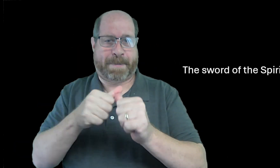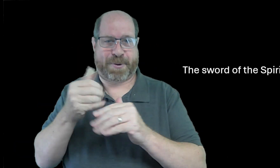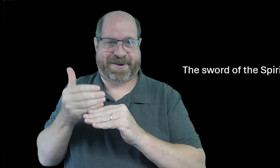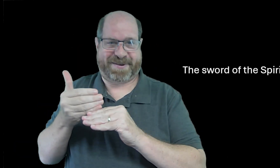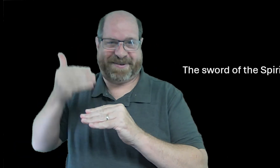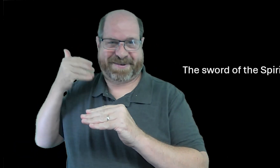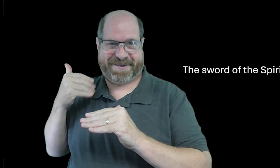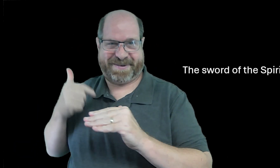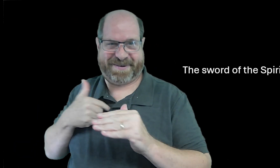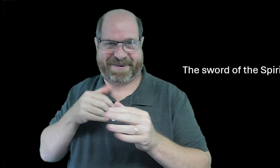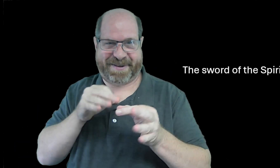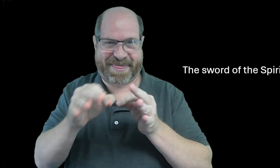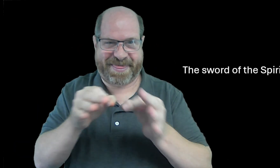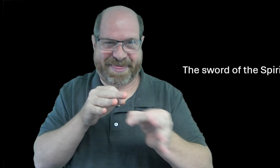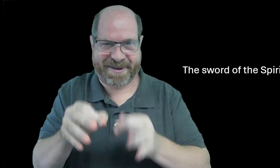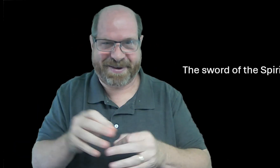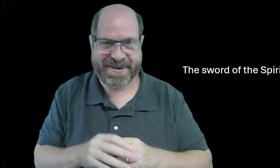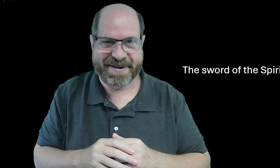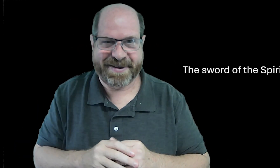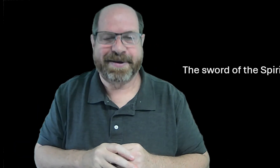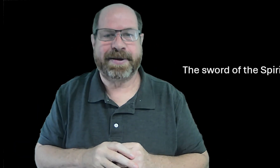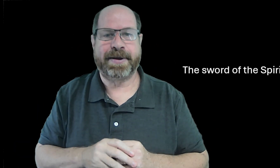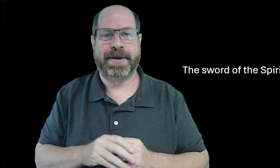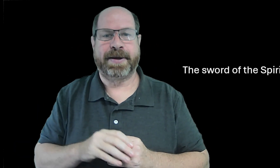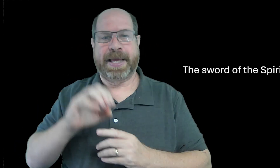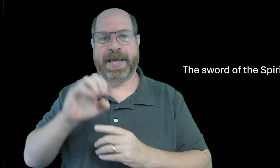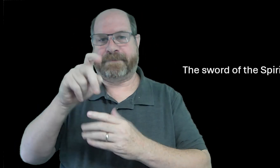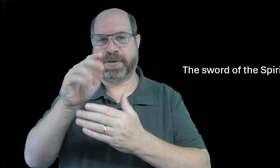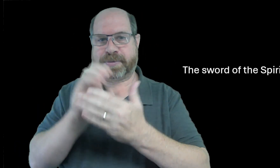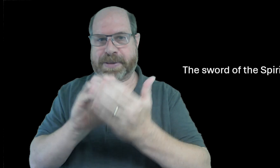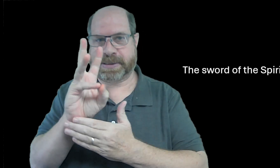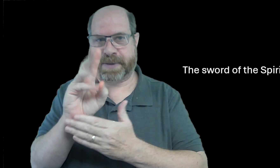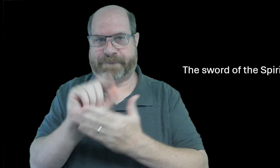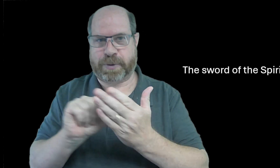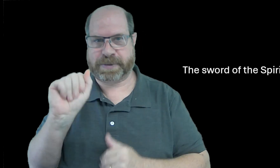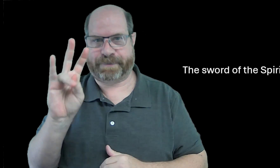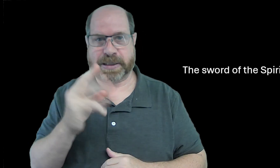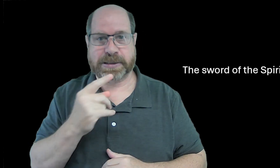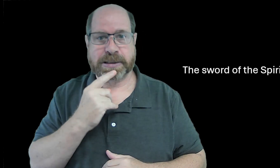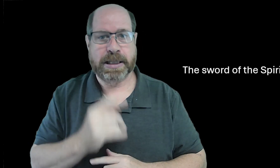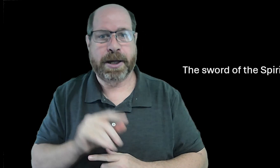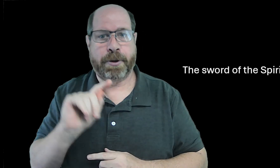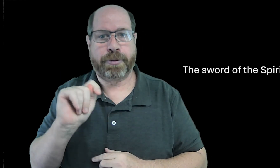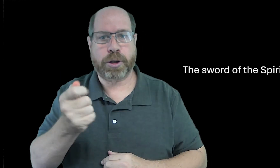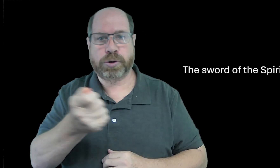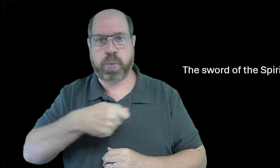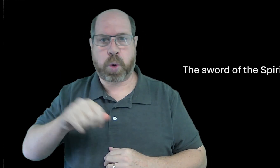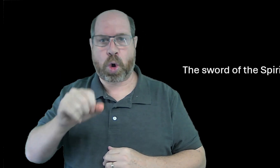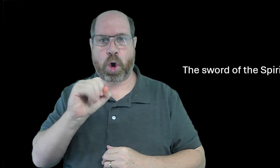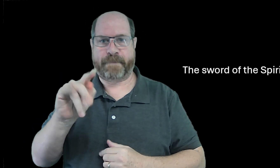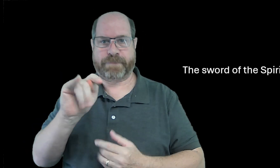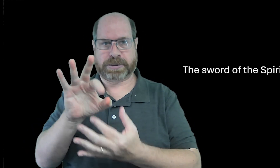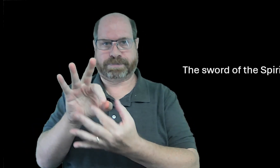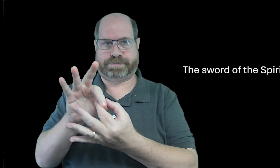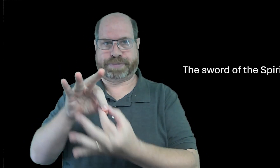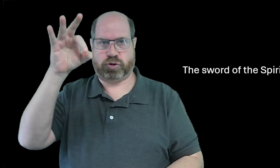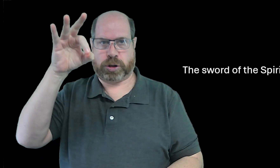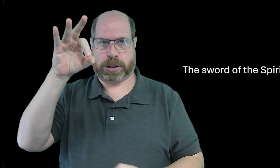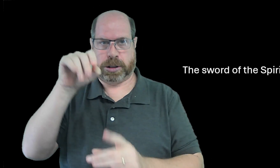so remember we explained about this verse in ephesians chapter 6 verse 17 but today we'll talk about